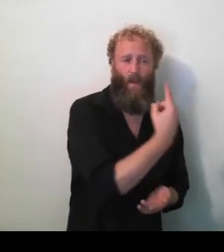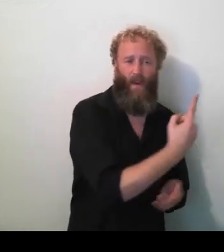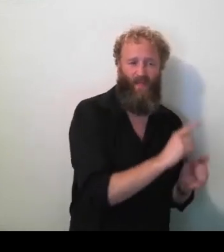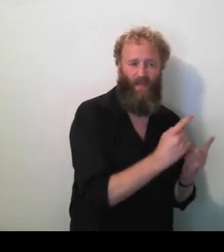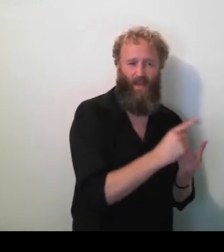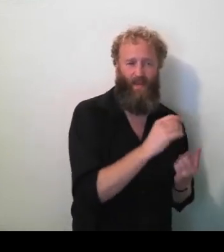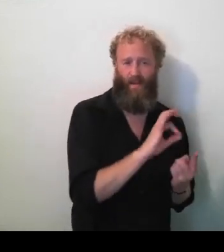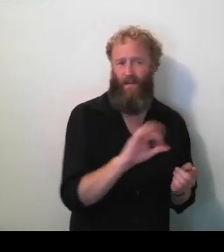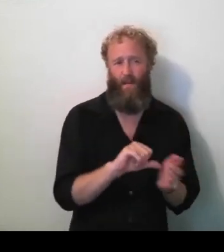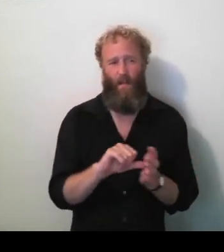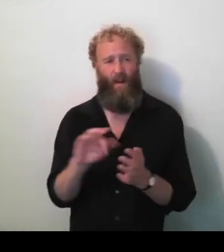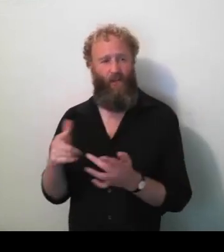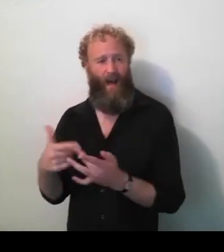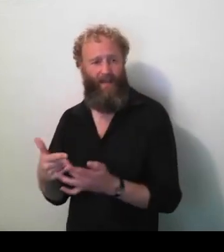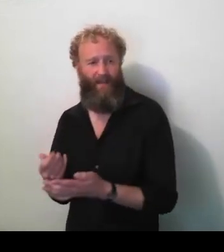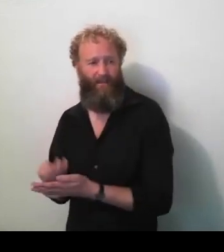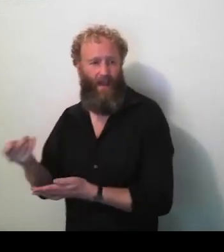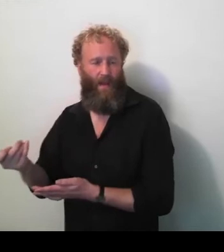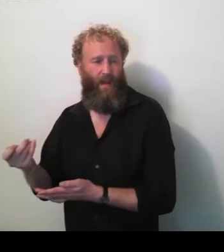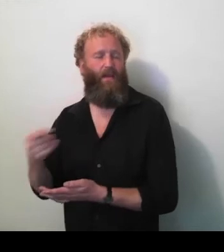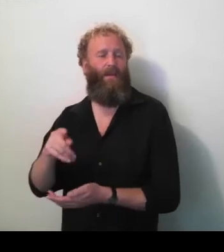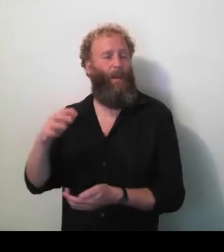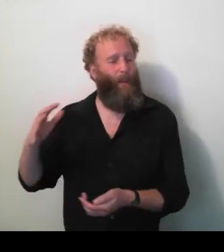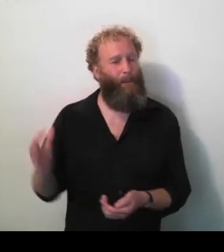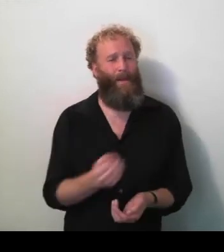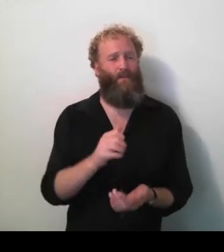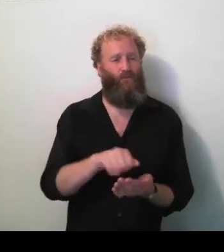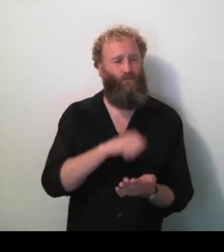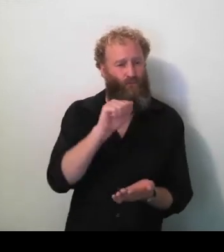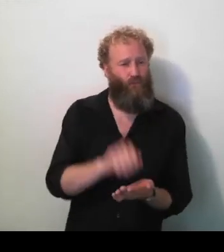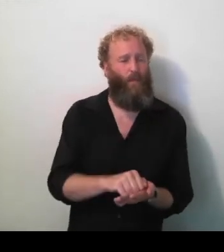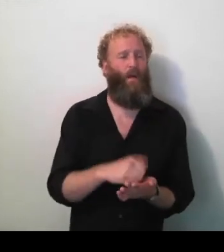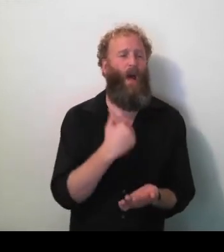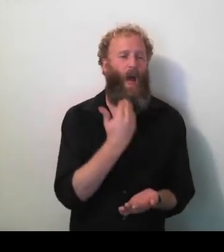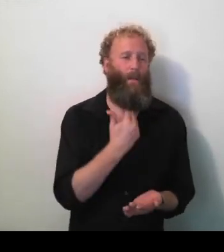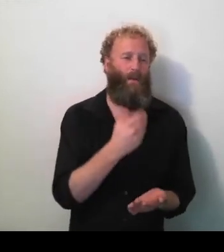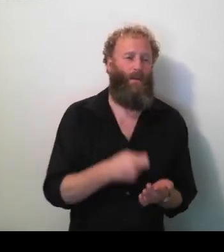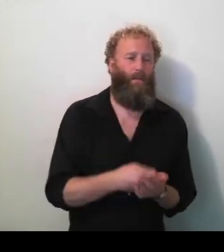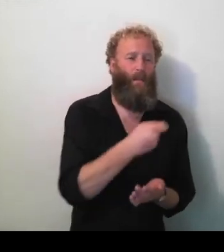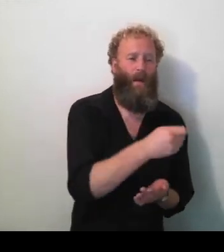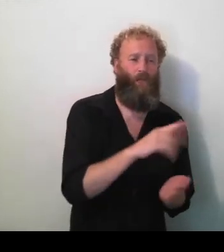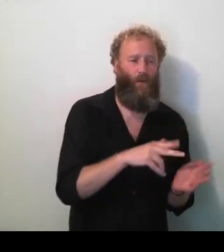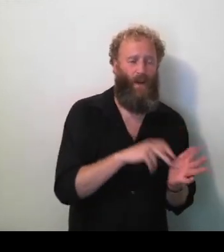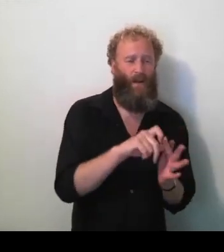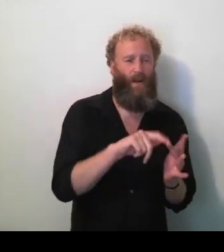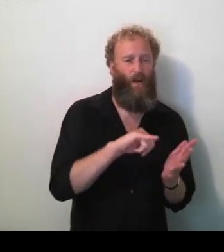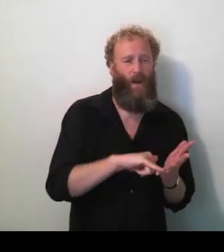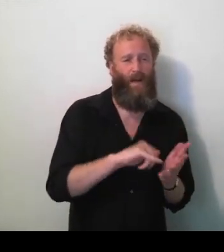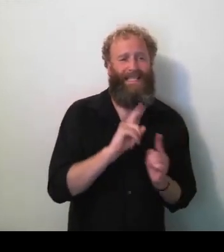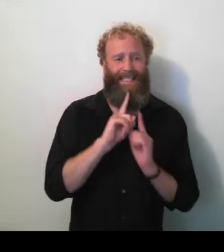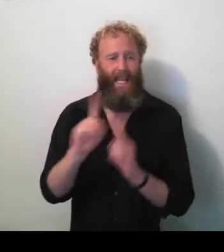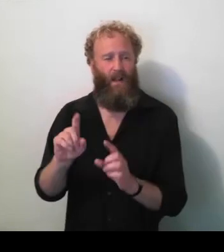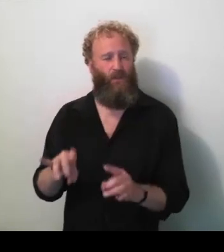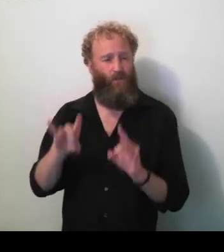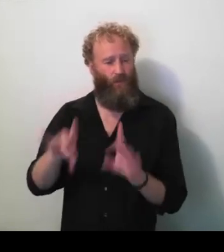that the scheme was properly costed and that put to the Australian people so that they understand when